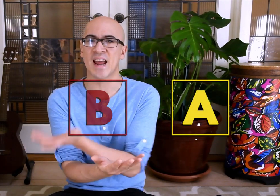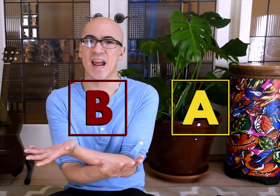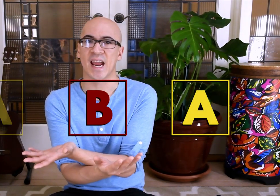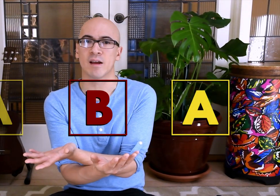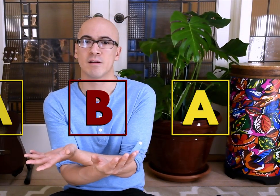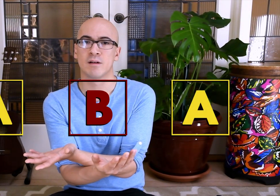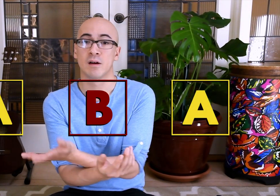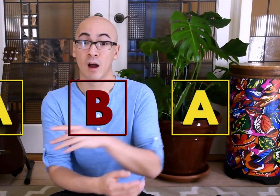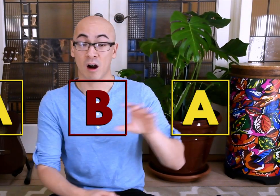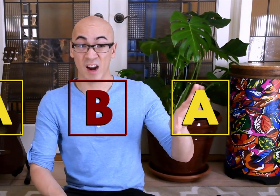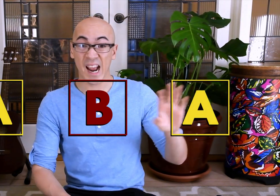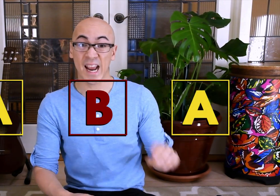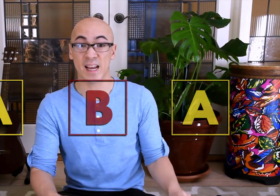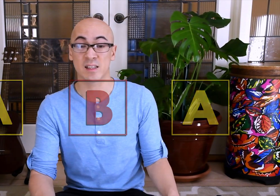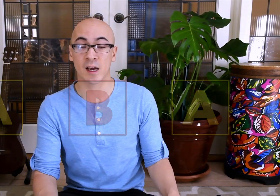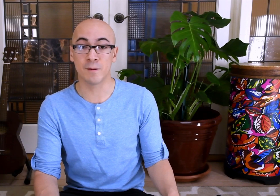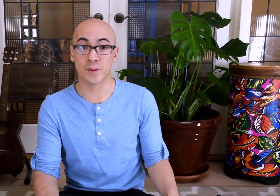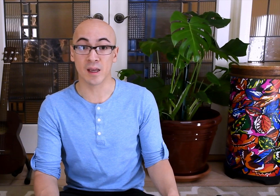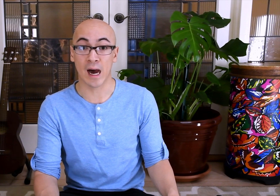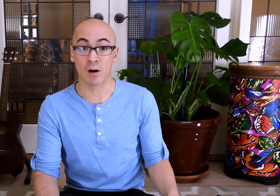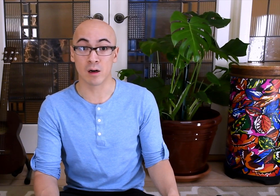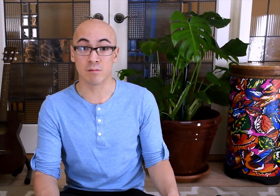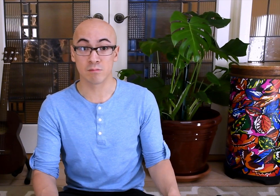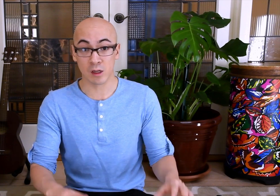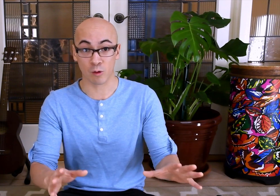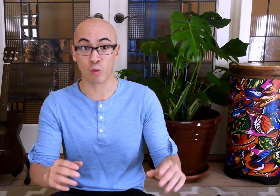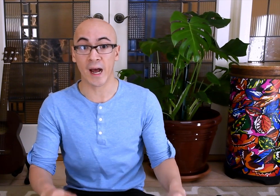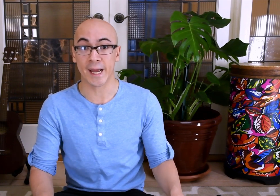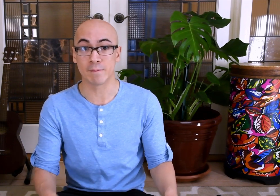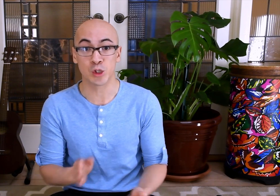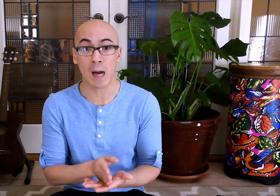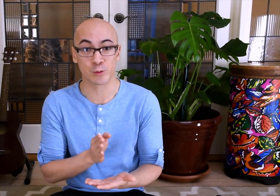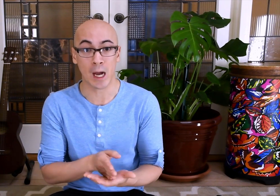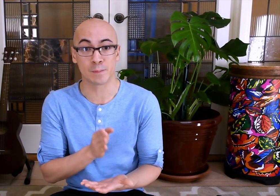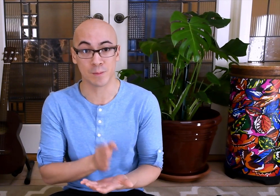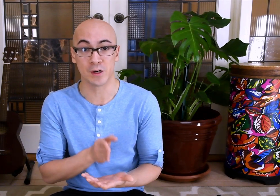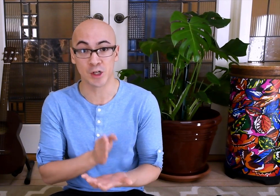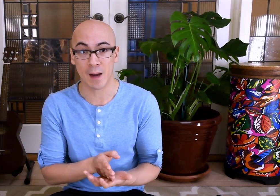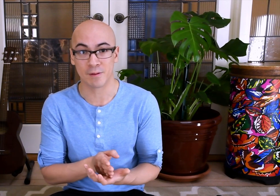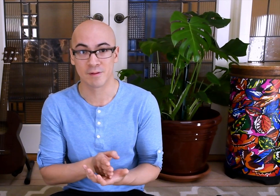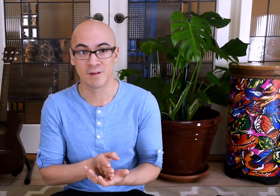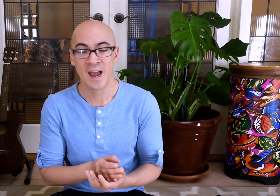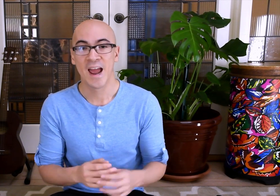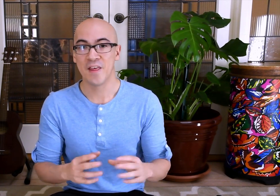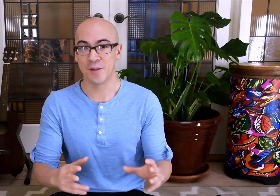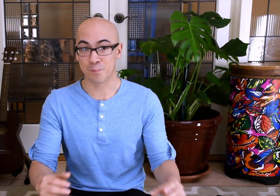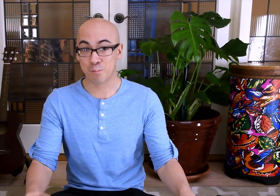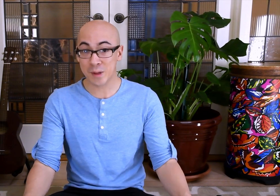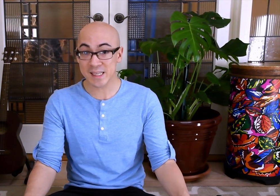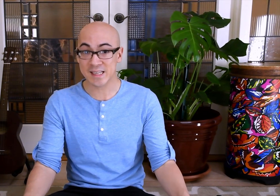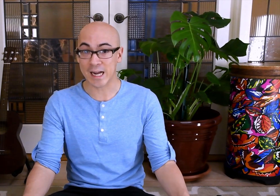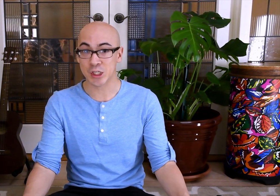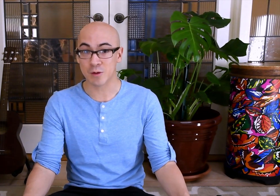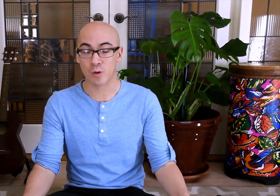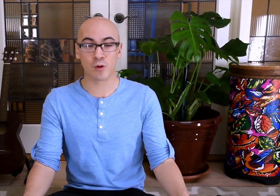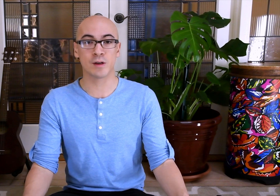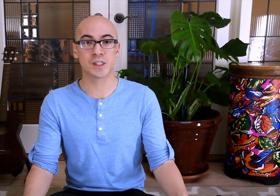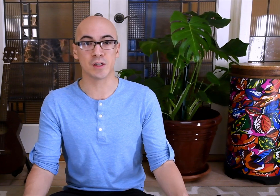A. Our A is going to be our little rhyme. Chop, chop, shippity chop. And in the B section, we're going to